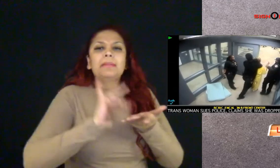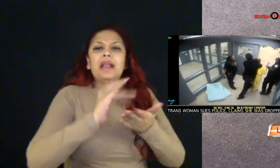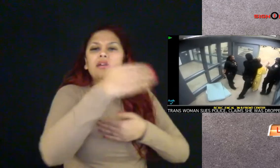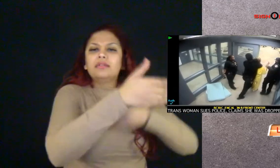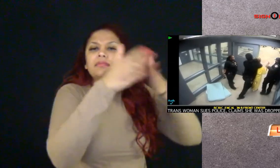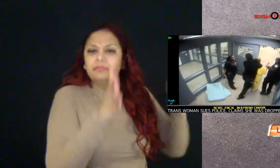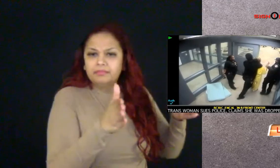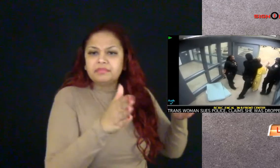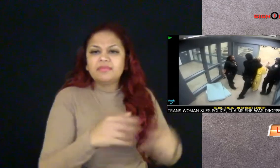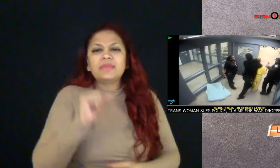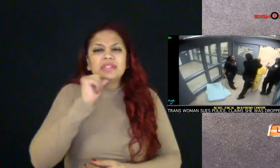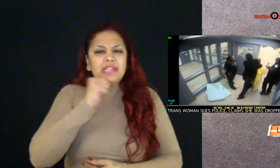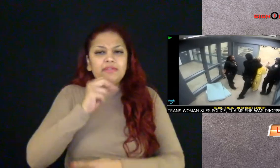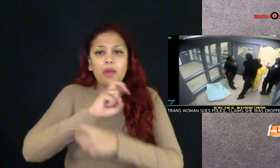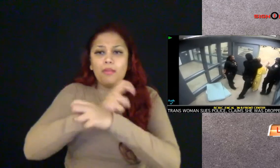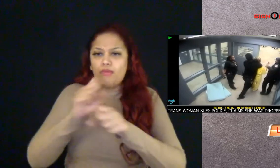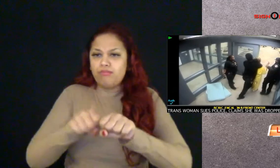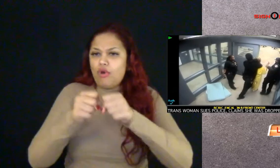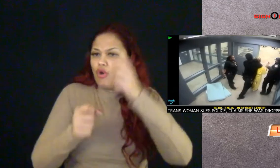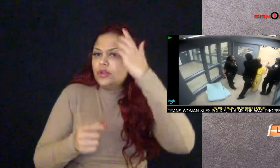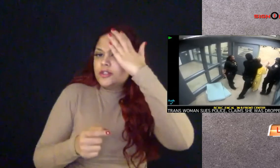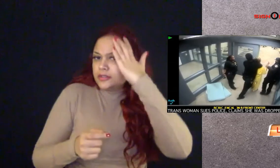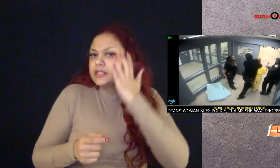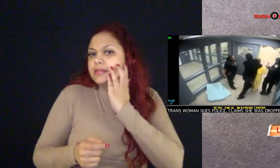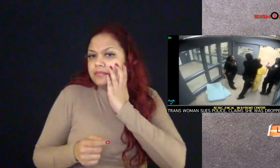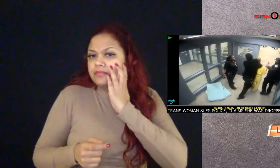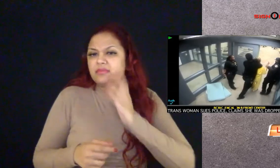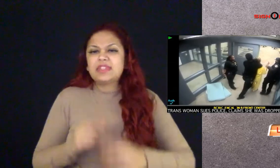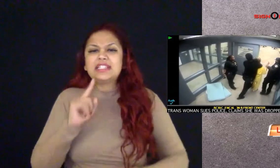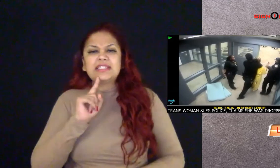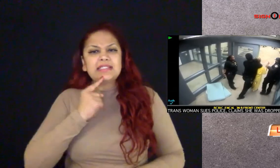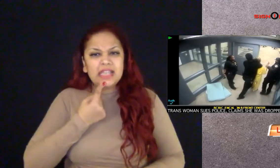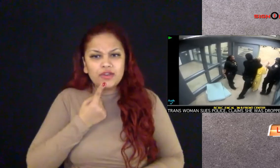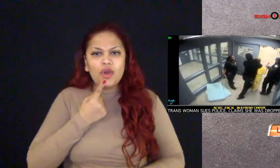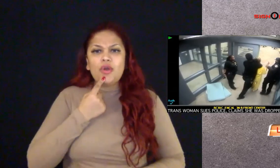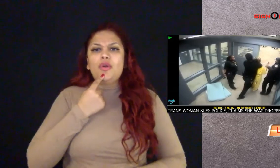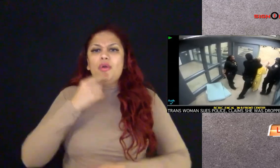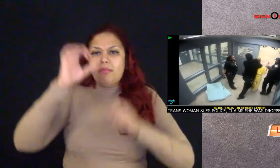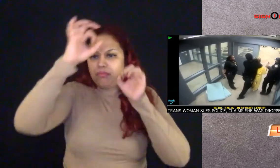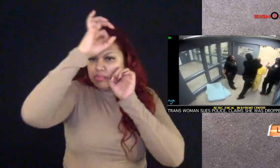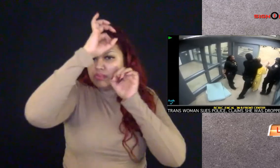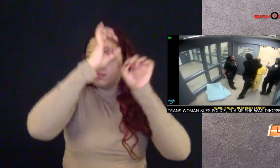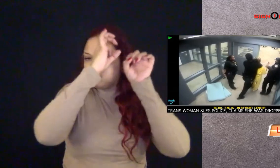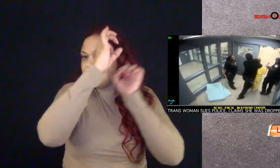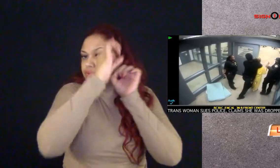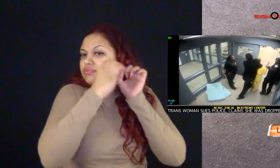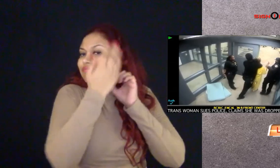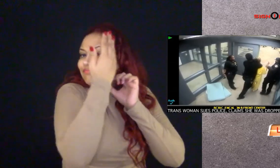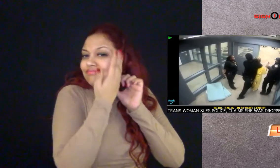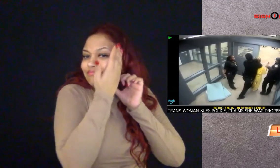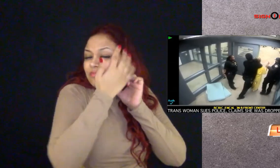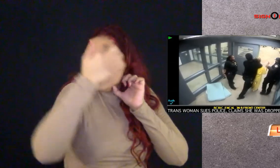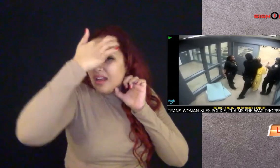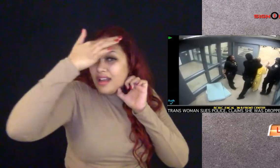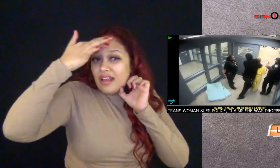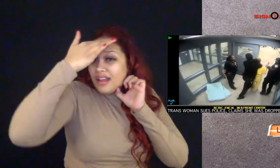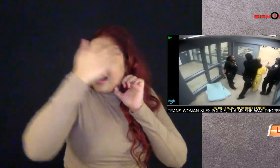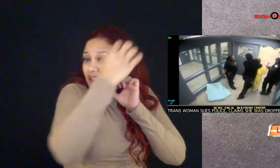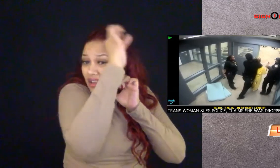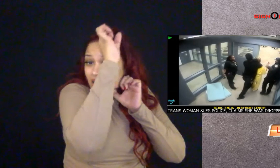cancer was taken to an intensive care unit suffering from bone fractures to her face, severe